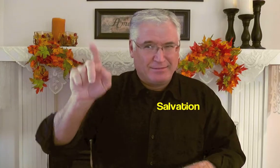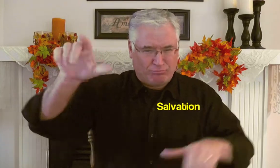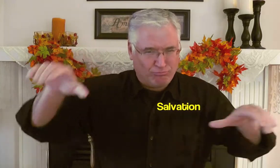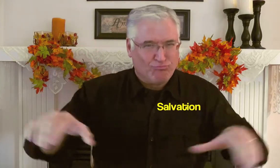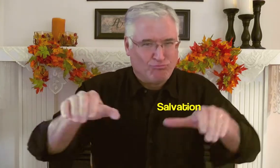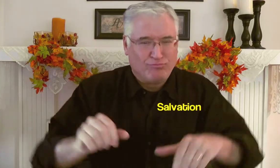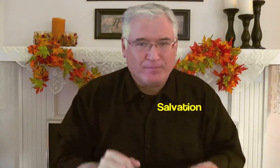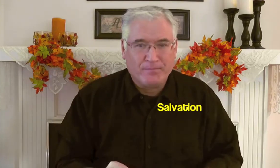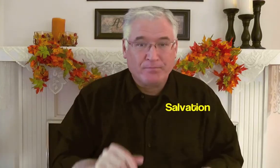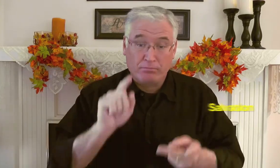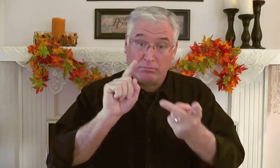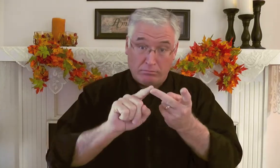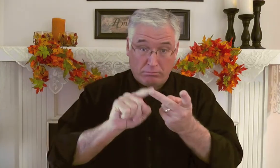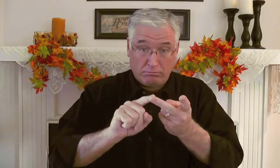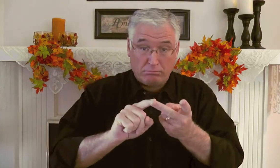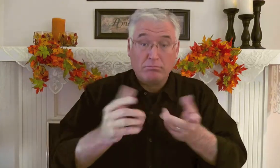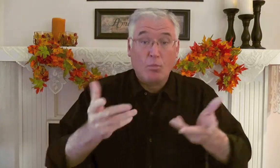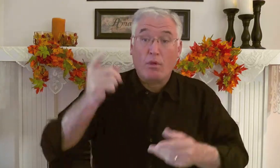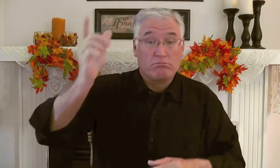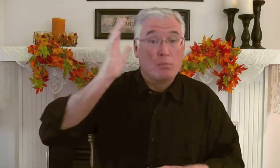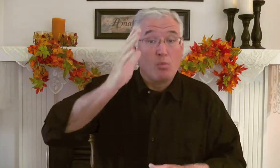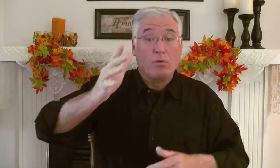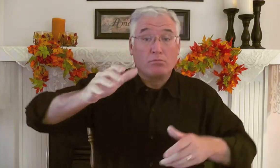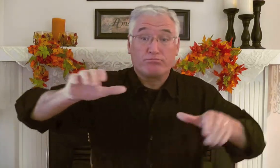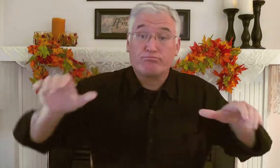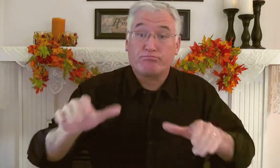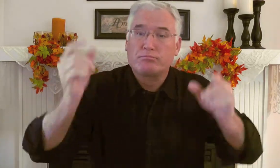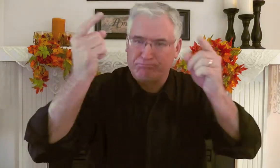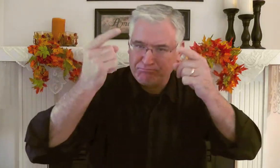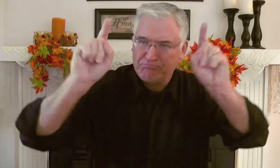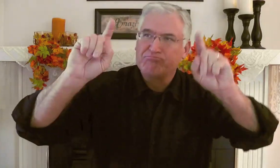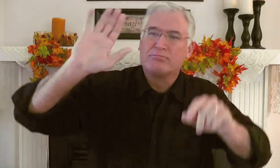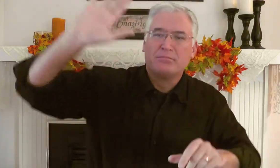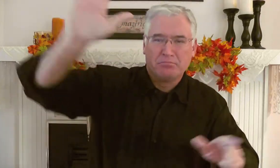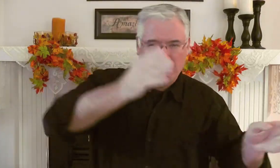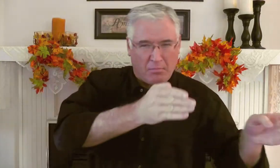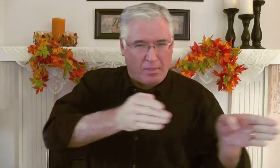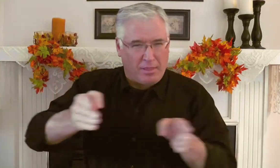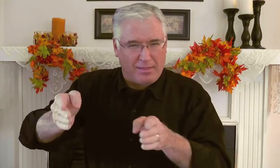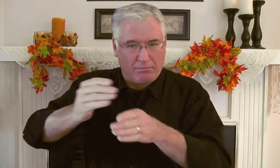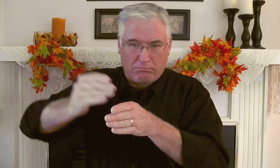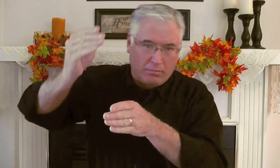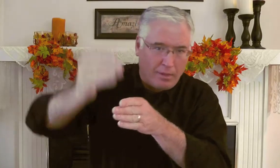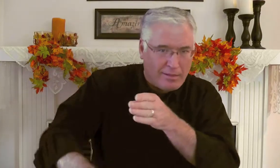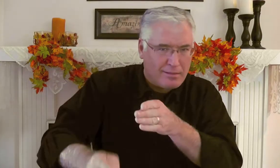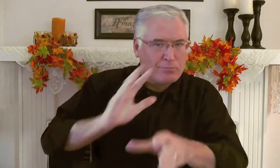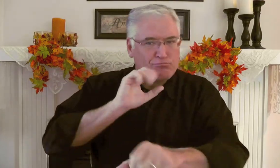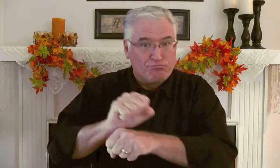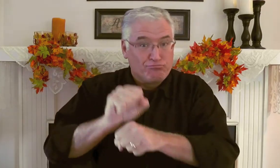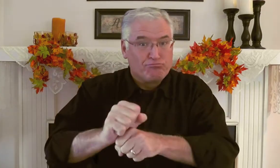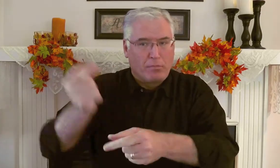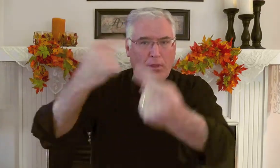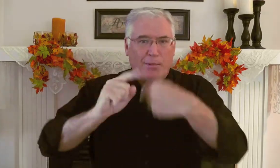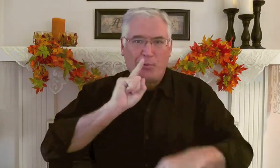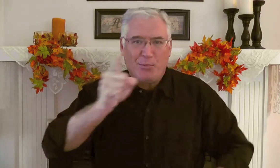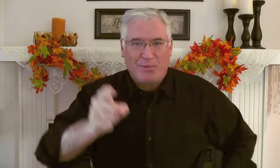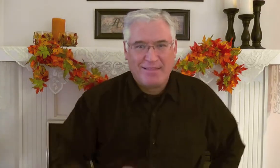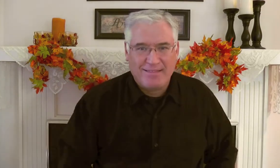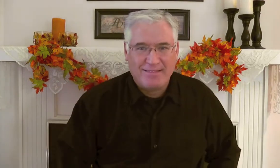accomplishes. And secondly, that he will accomplish all of his purposes to the conclusion. It's true.